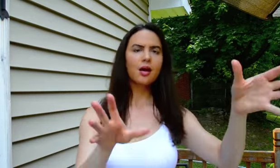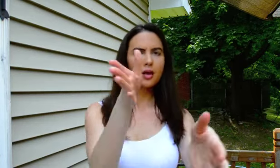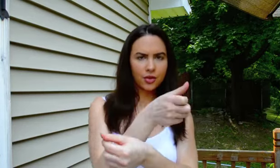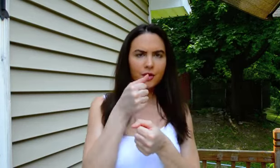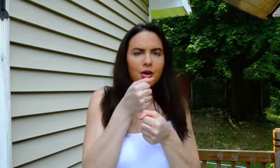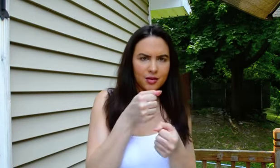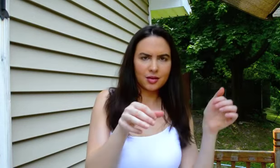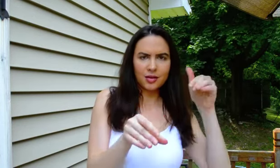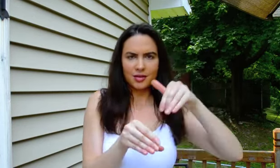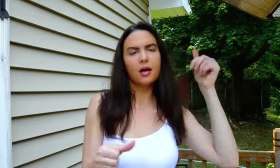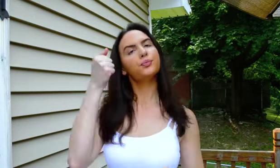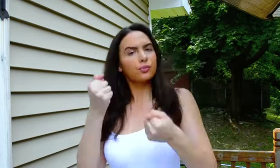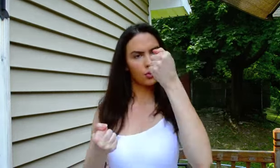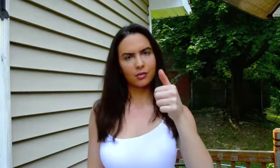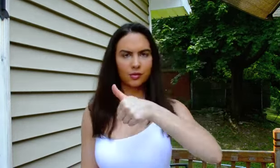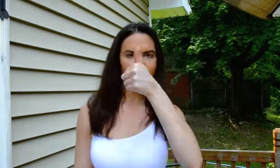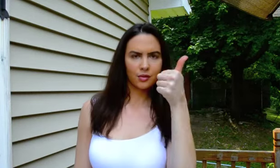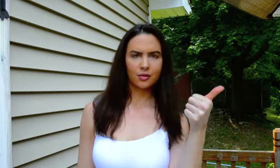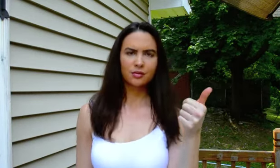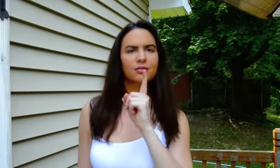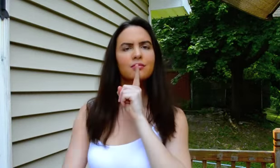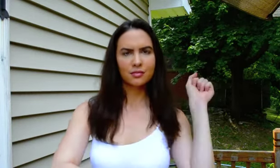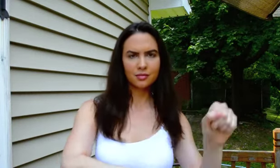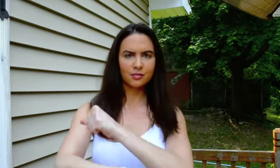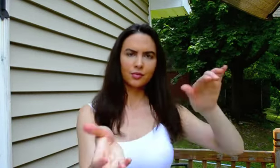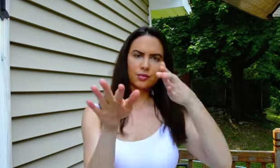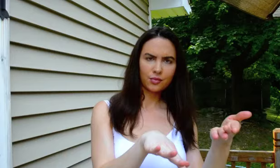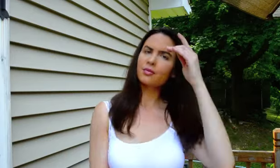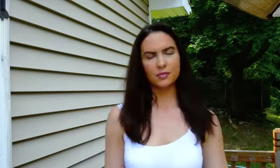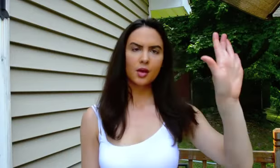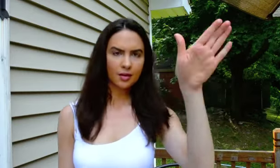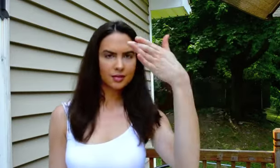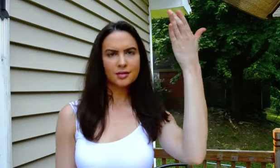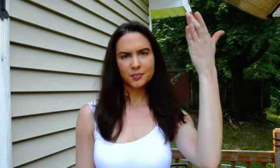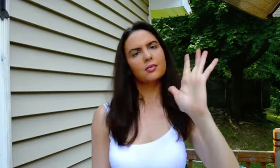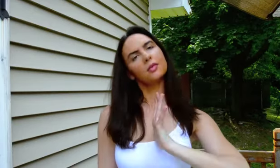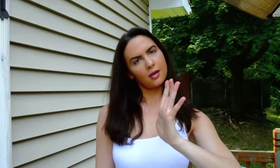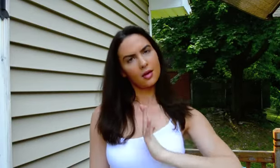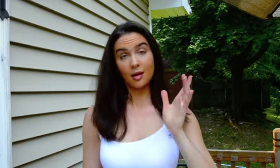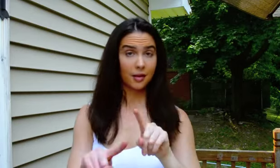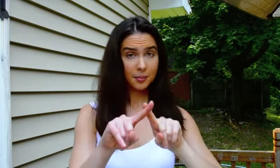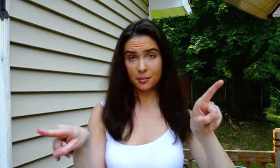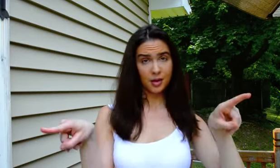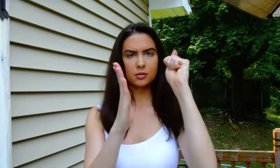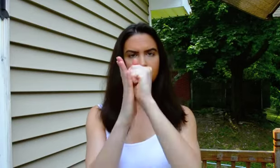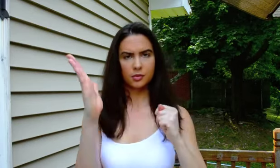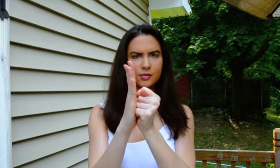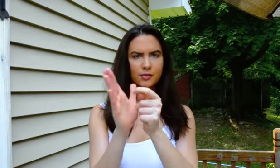when I was getting off Thinking in my car, another life gone When you thought you had it right, it went wrong They